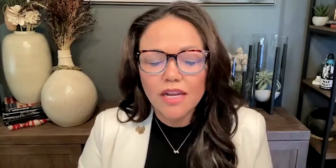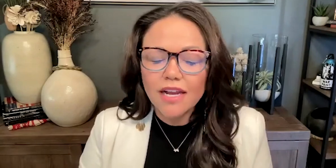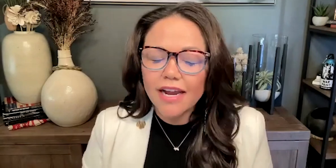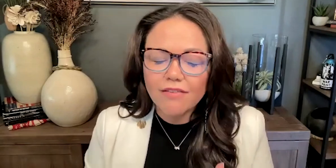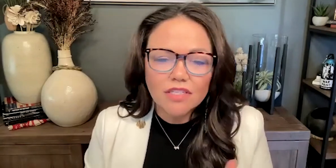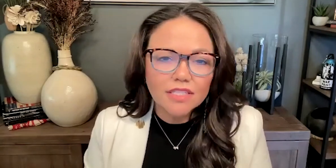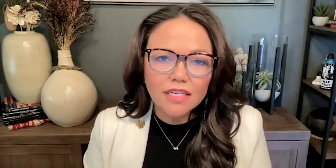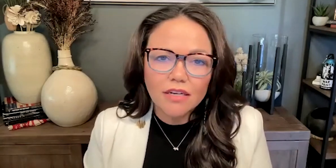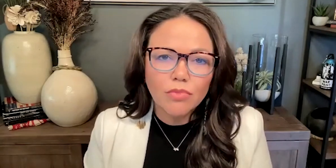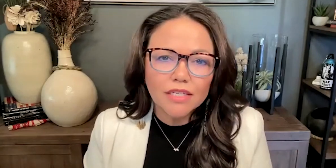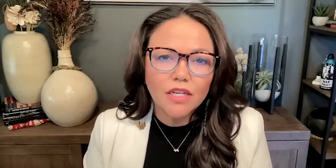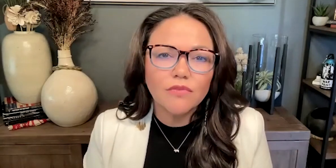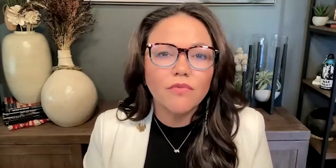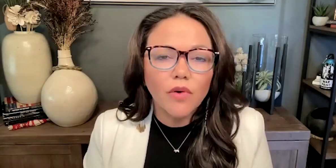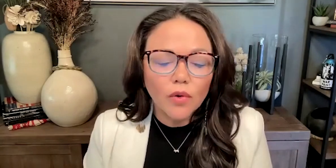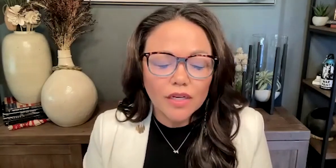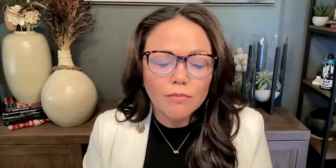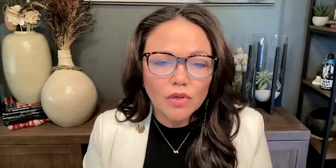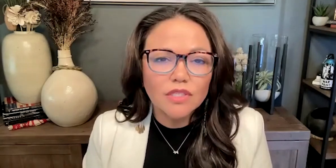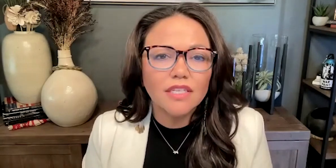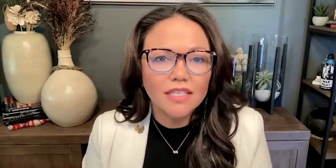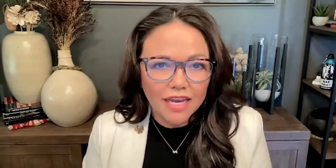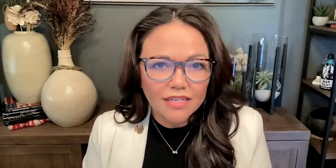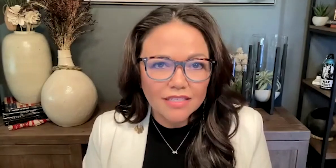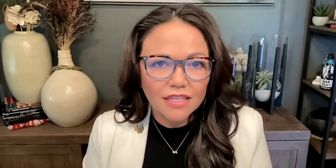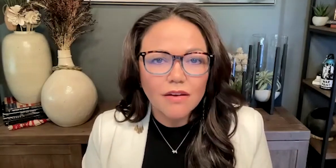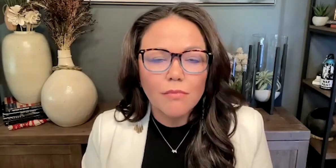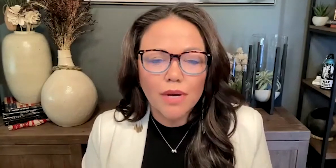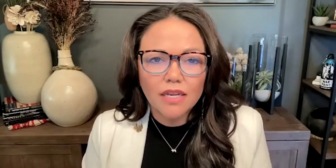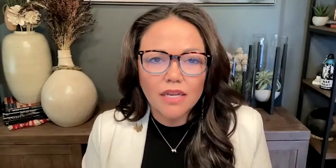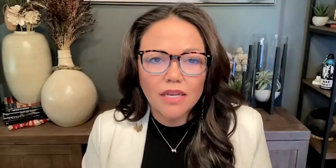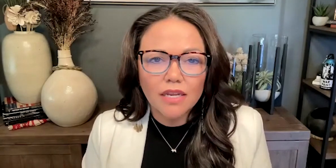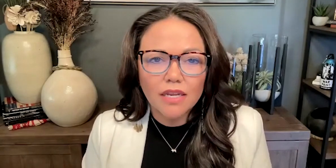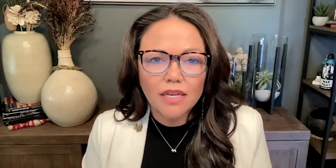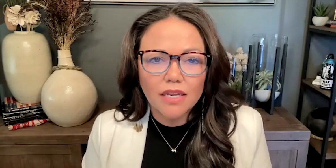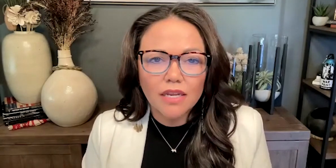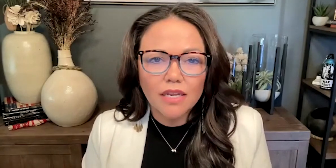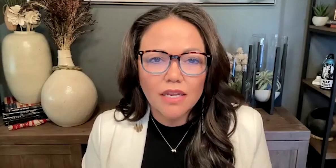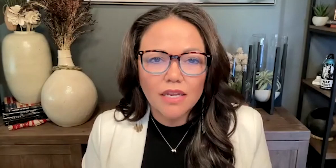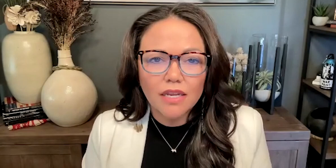support. I haven't seen any breakdown of the voting numbers yet, but